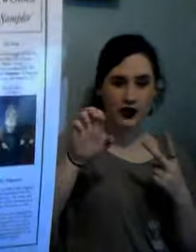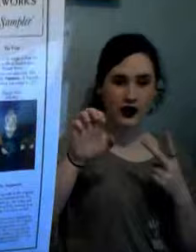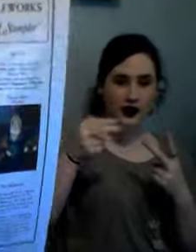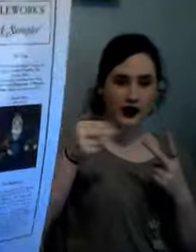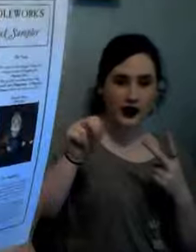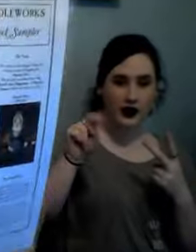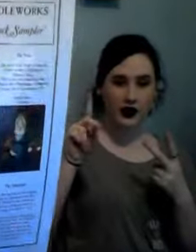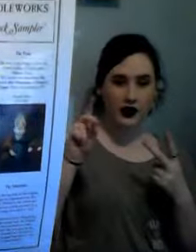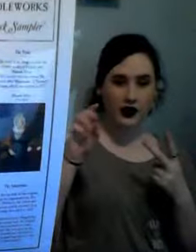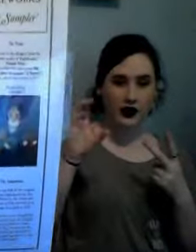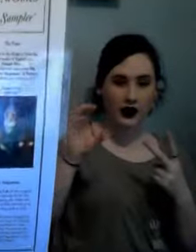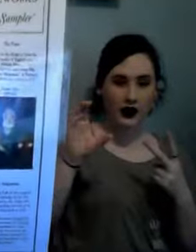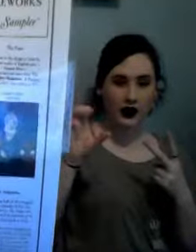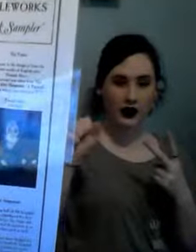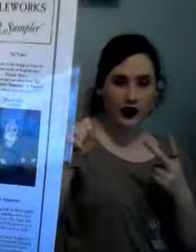oops